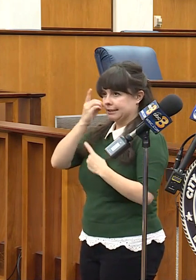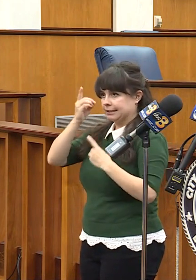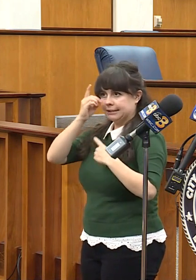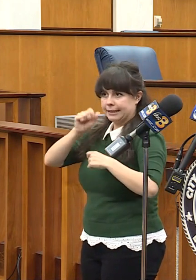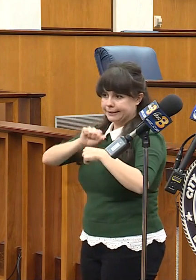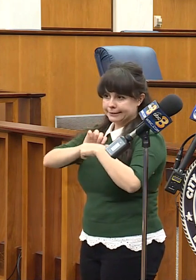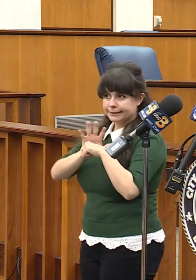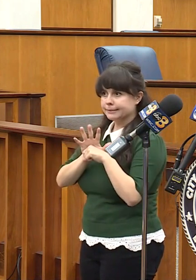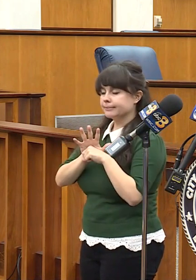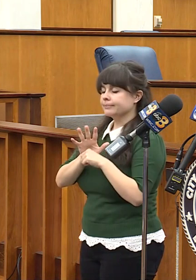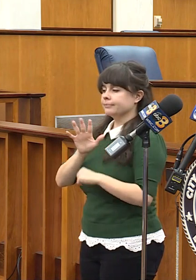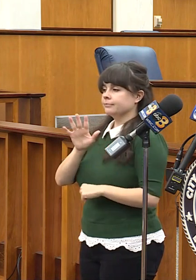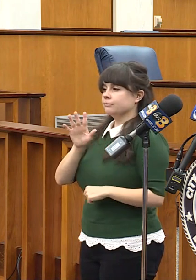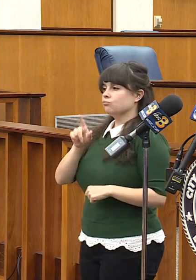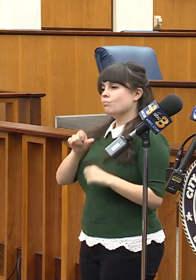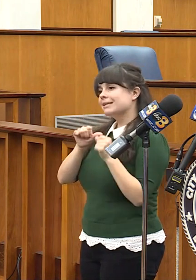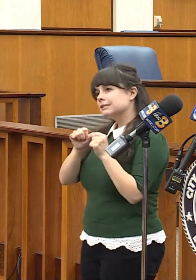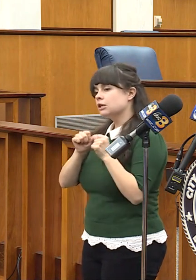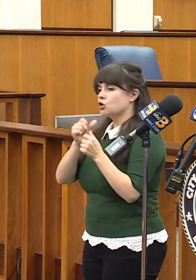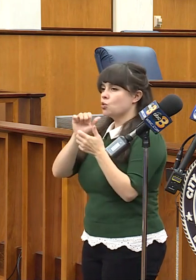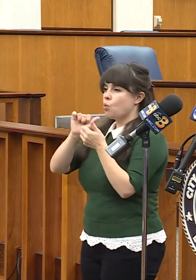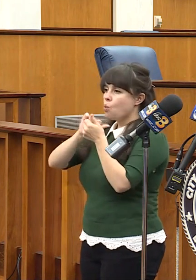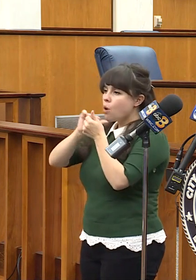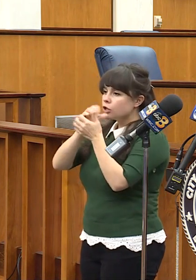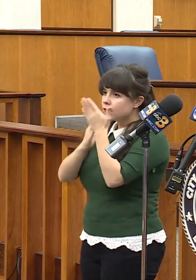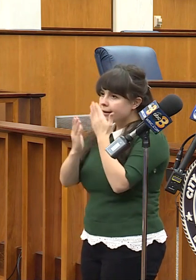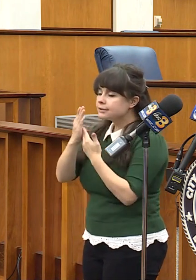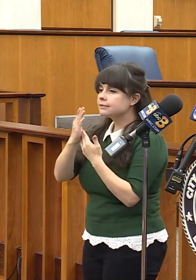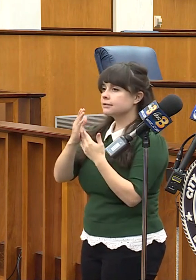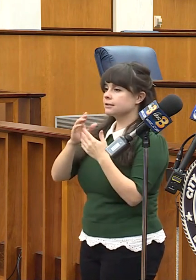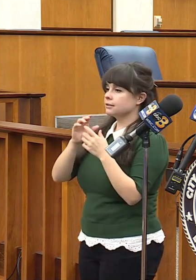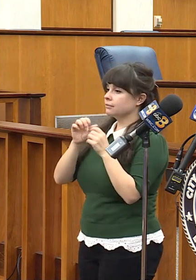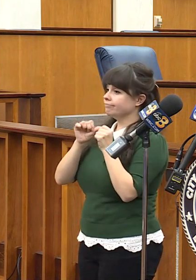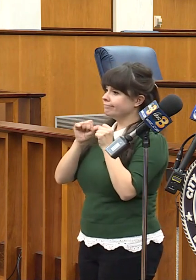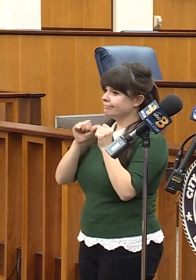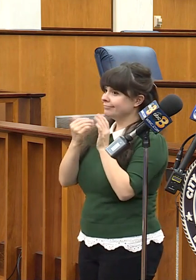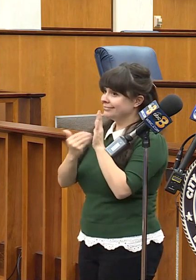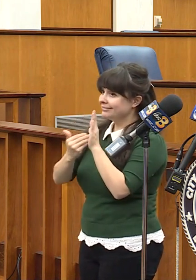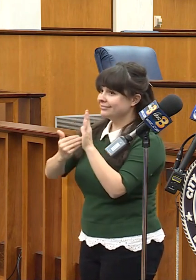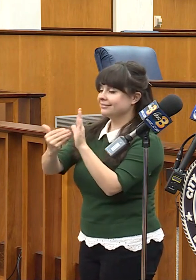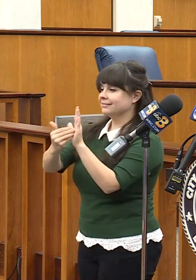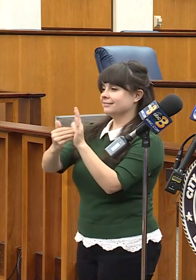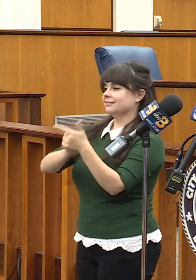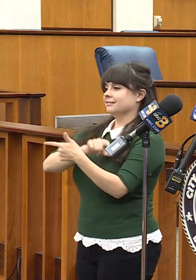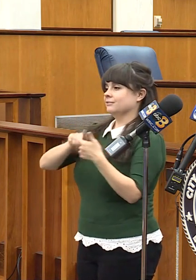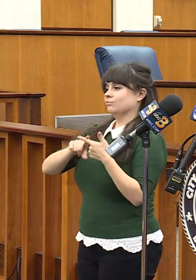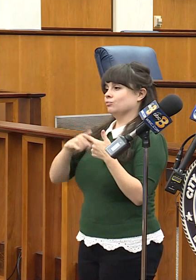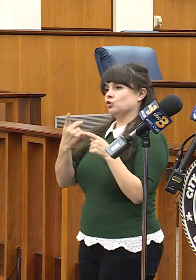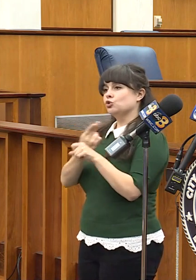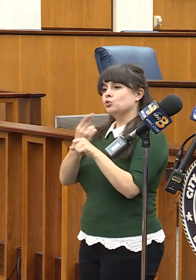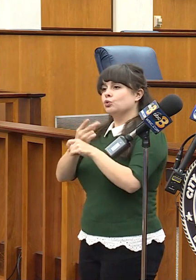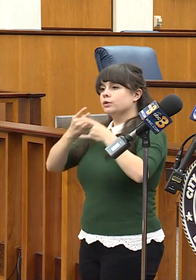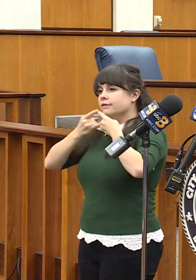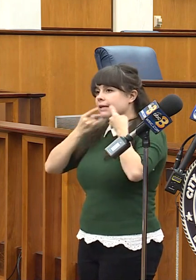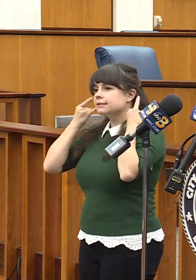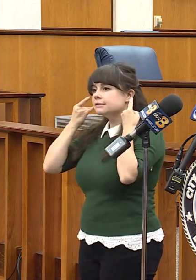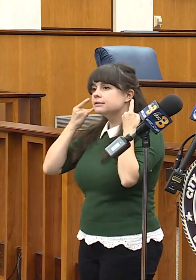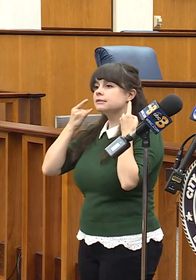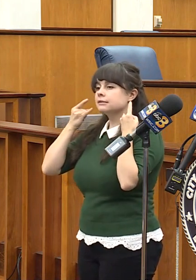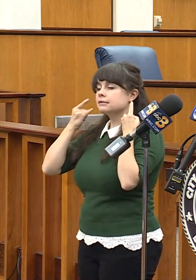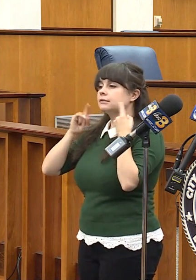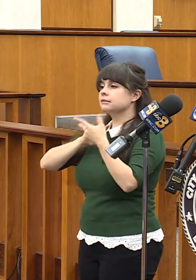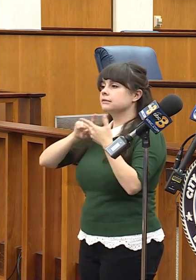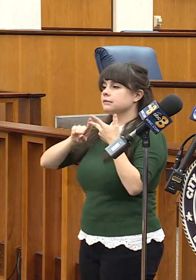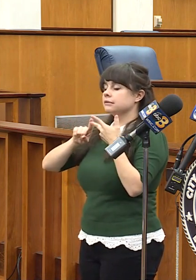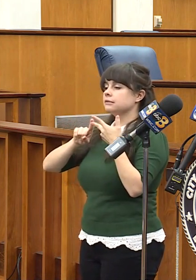and that means you have to continue to wash your hands regularly to wear your face covering and